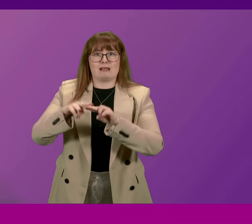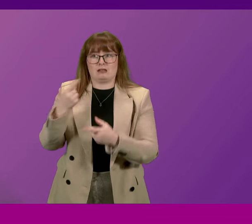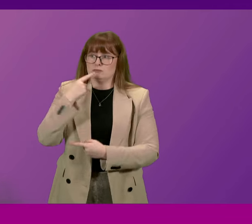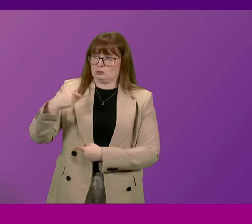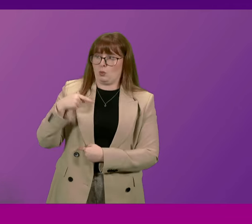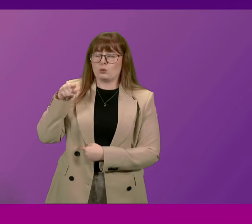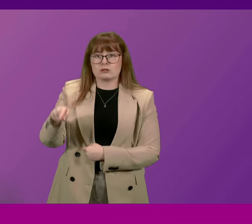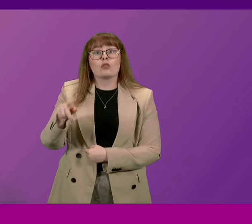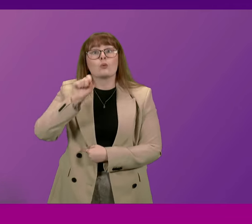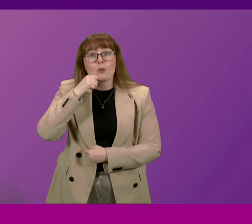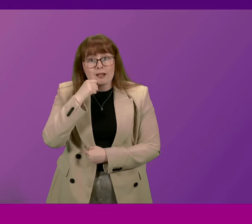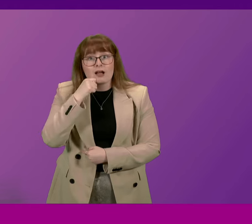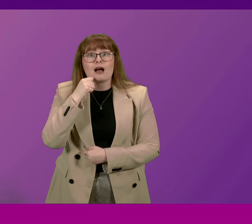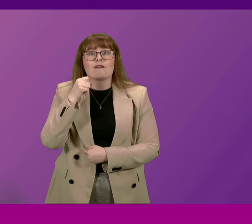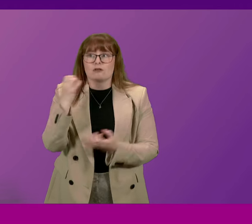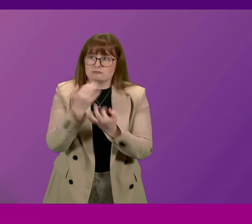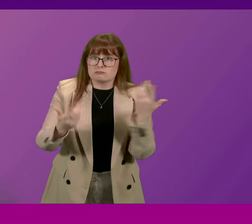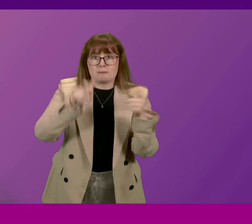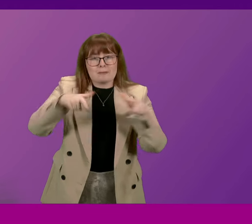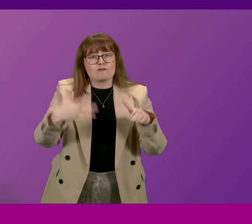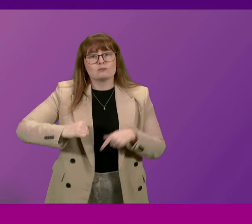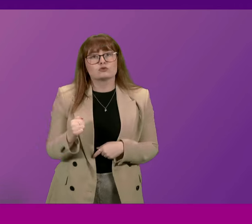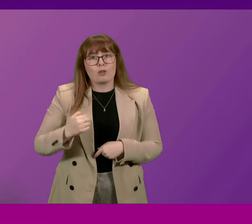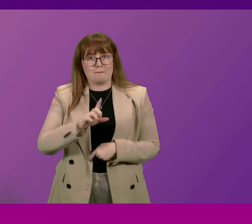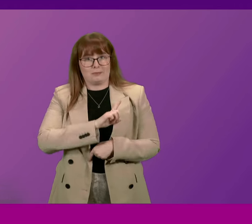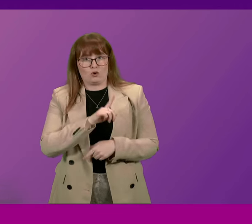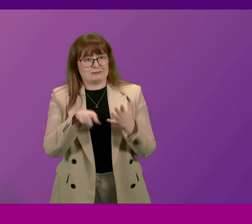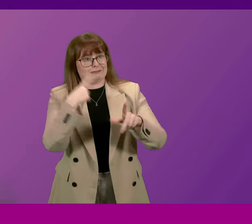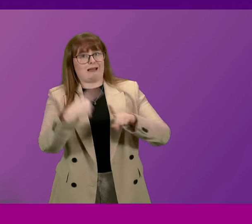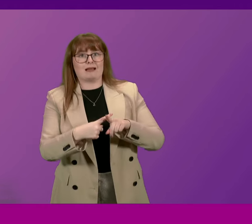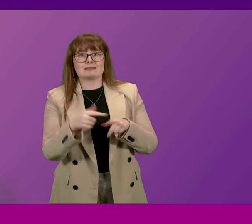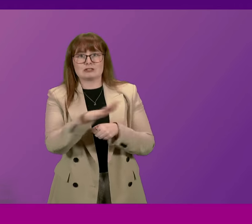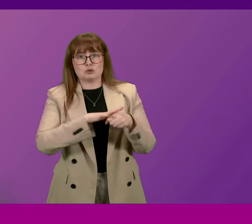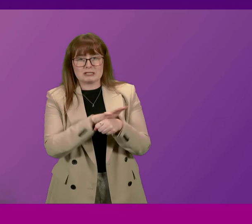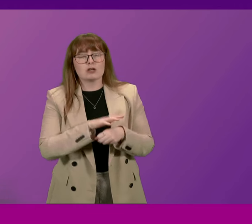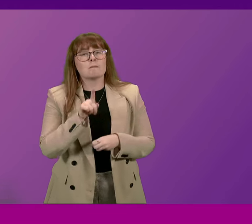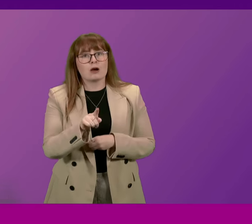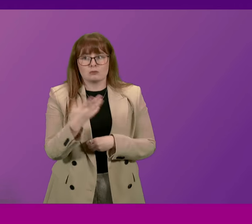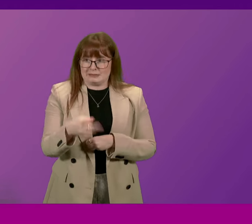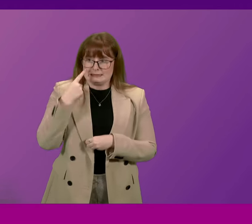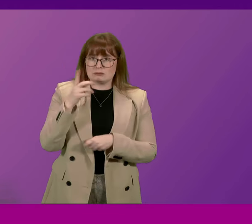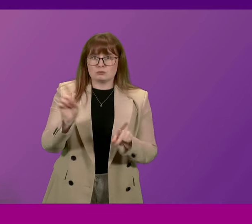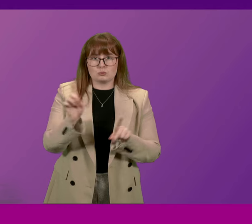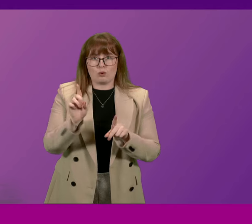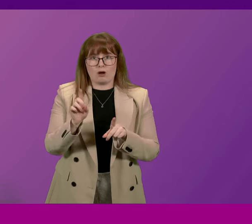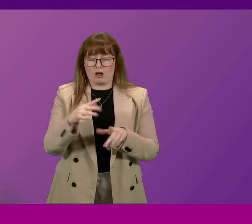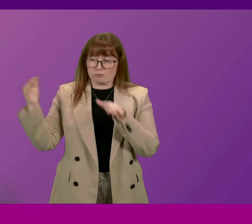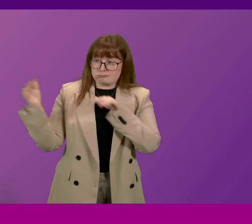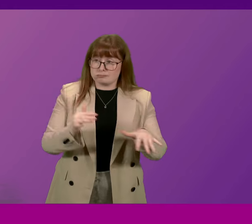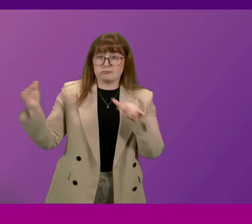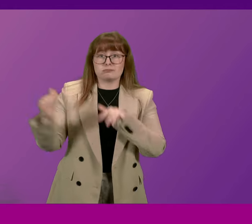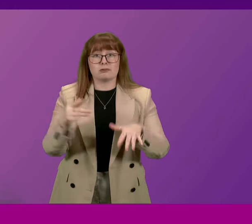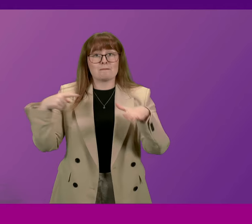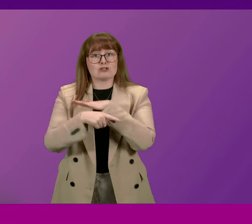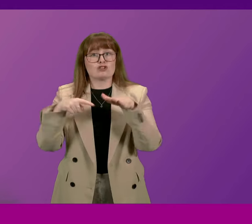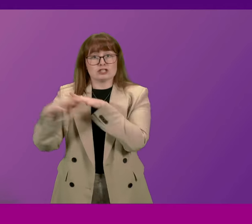there would be an exodus of people from Scotland because of the tax situation. Of course, what we've seen is a net in migration to Scotland over